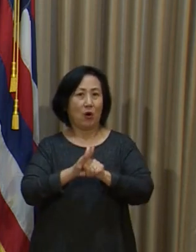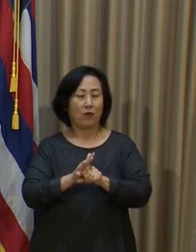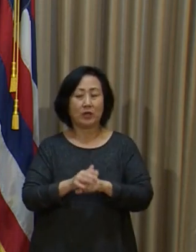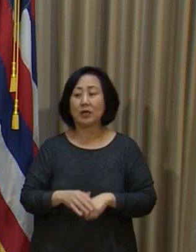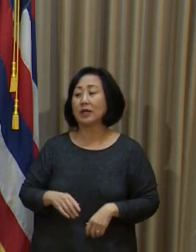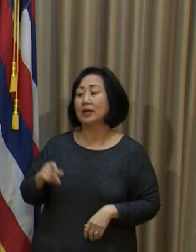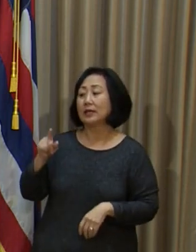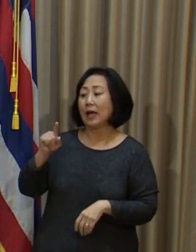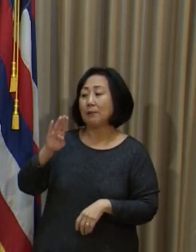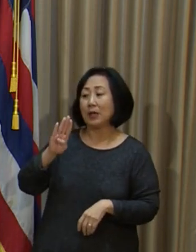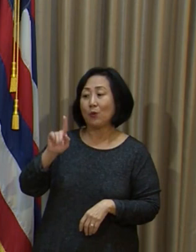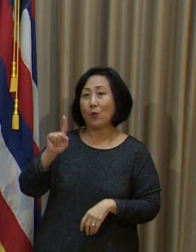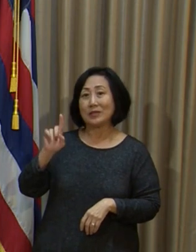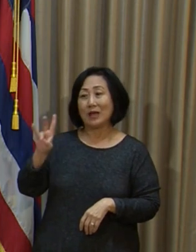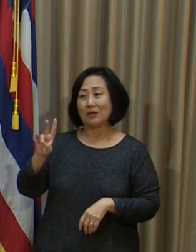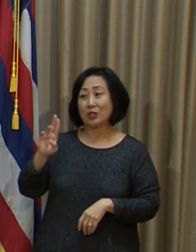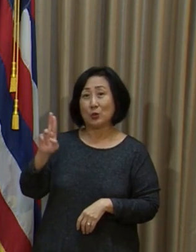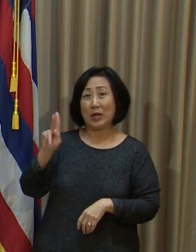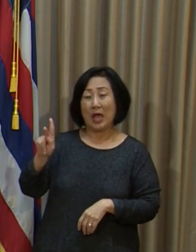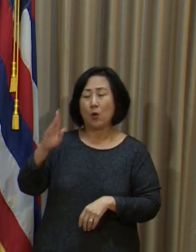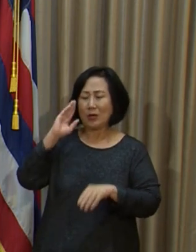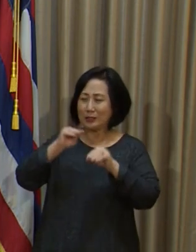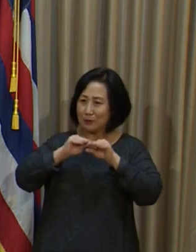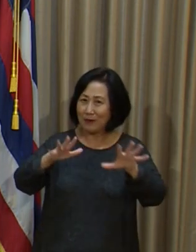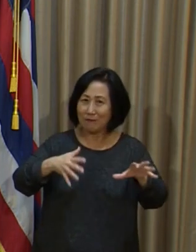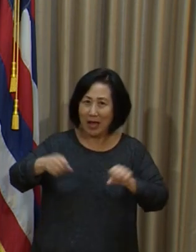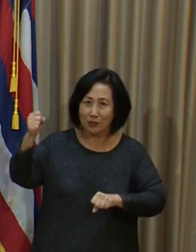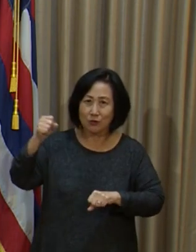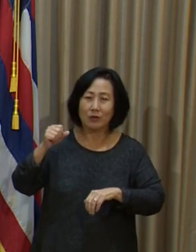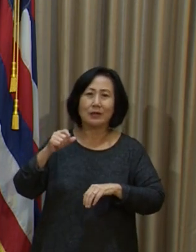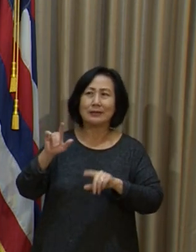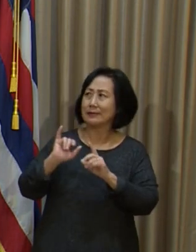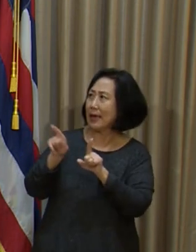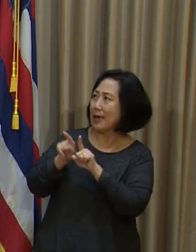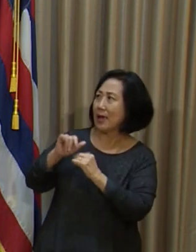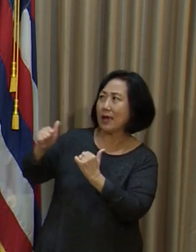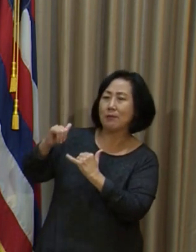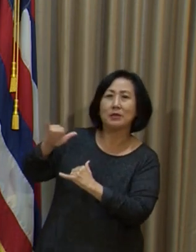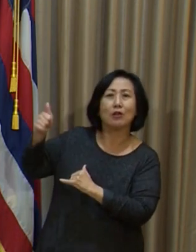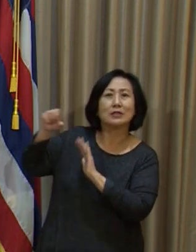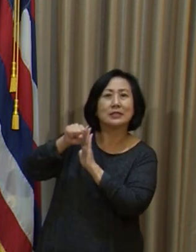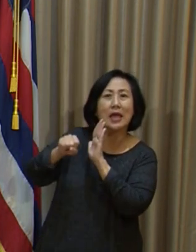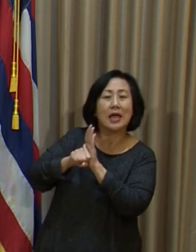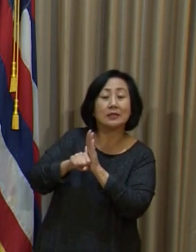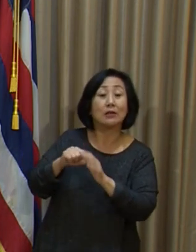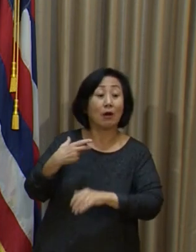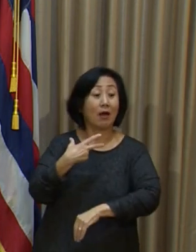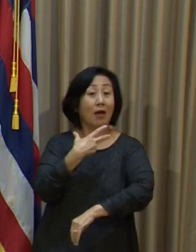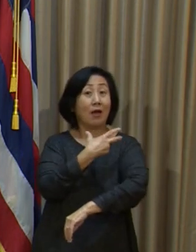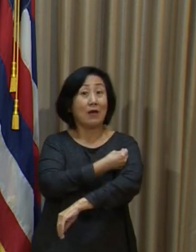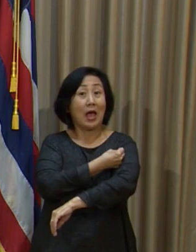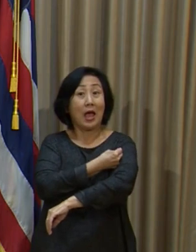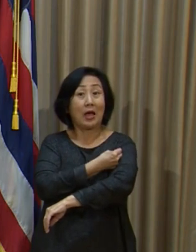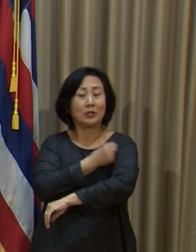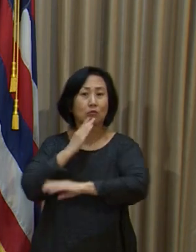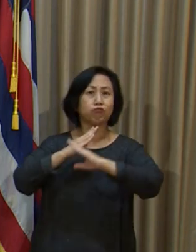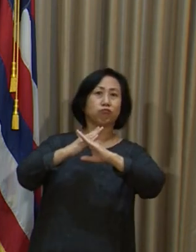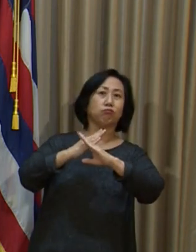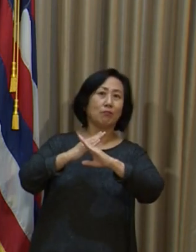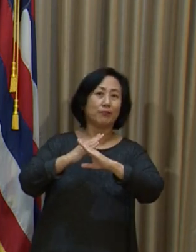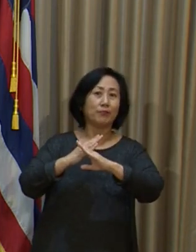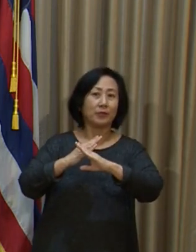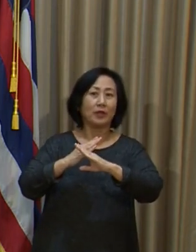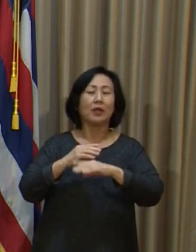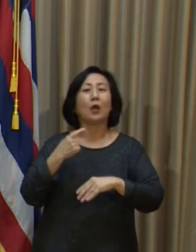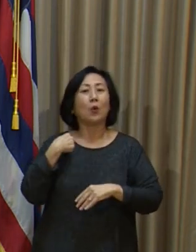spread more aggressively with this variant like it is in other states. So our vaccine will stop it. We're definitely going to be